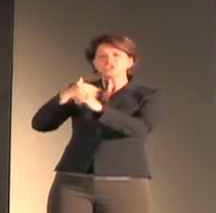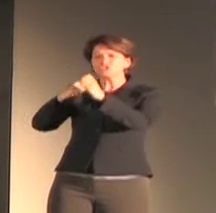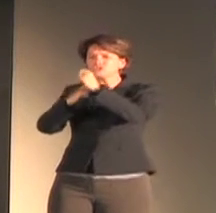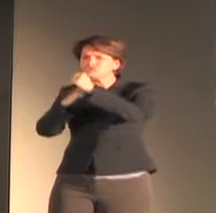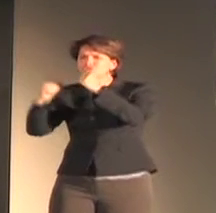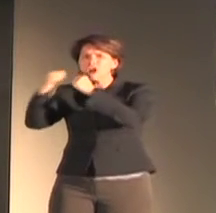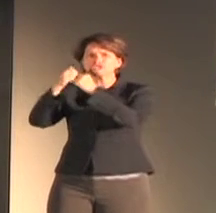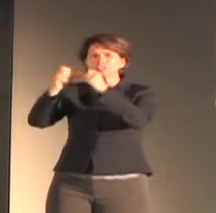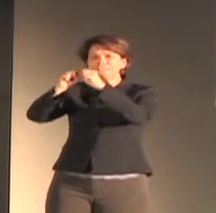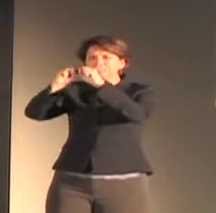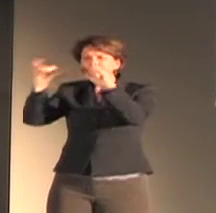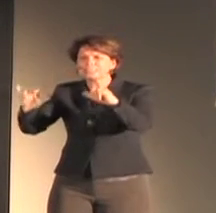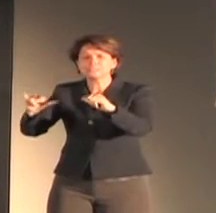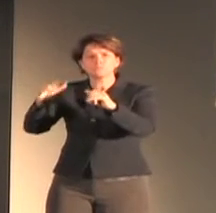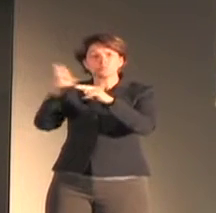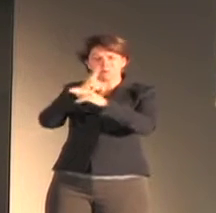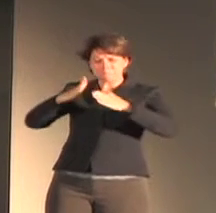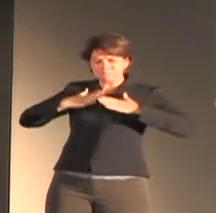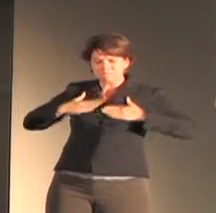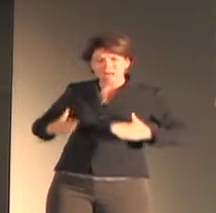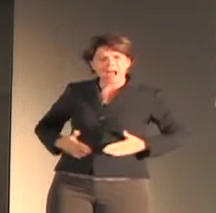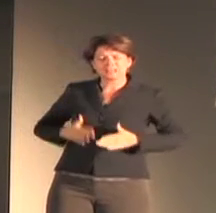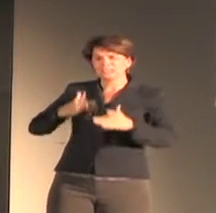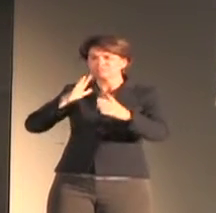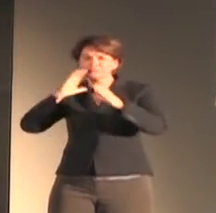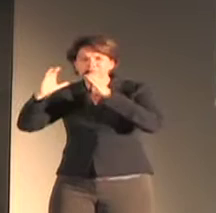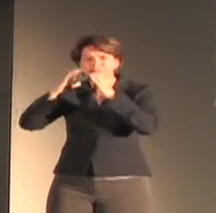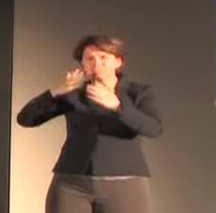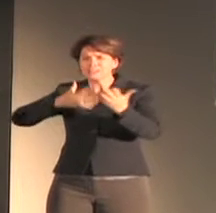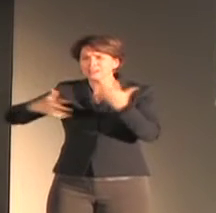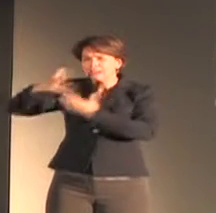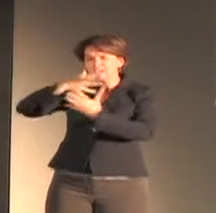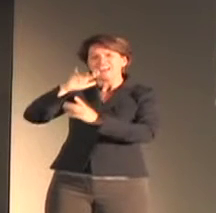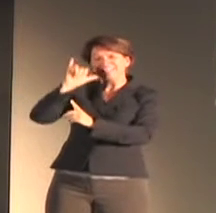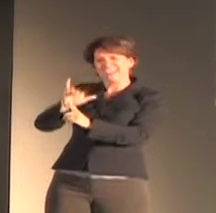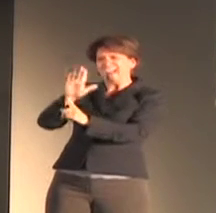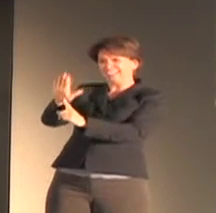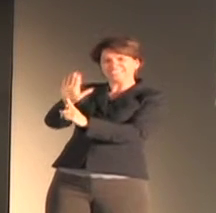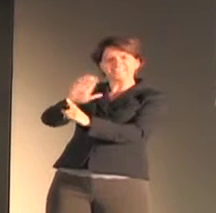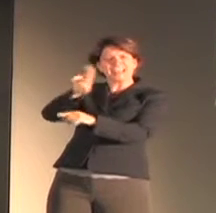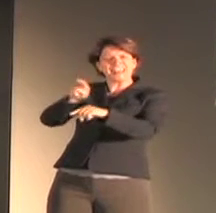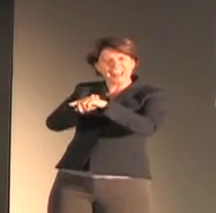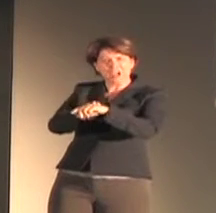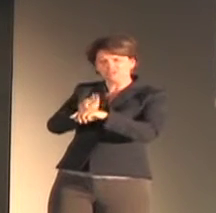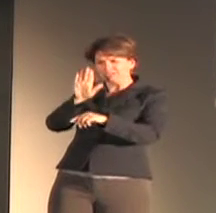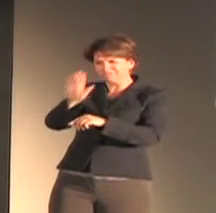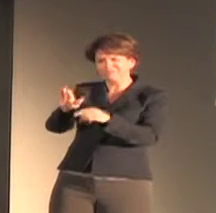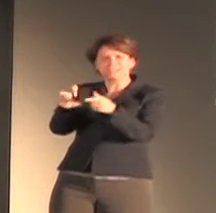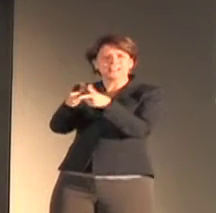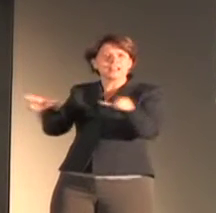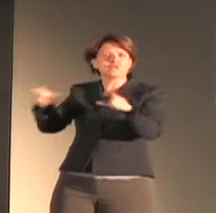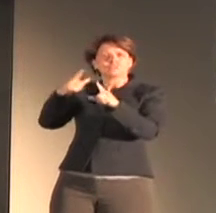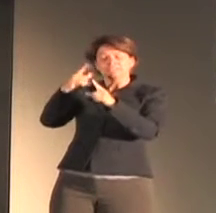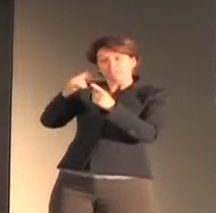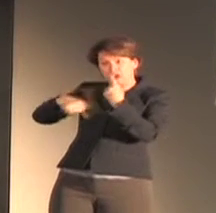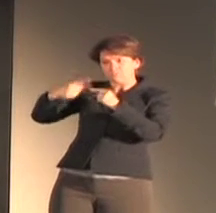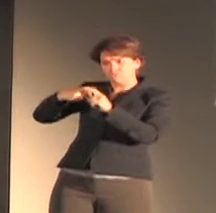purposes that characterizes the natural languages that emerge from these communities. But it is the